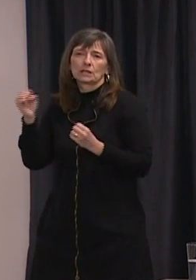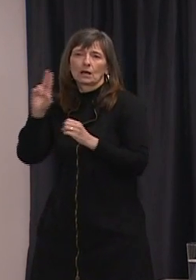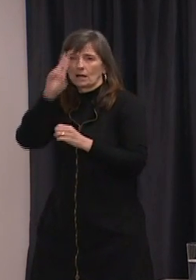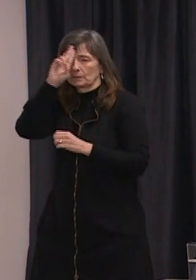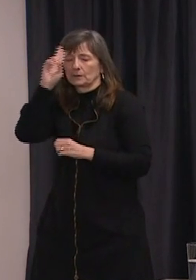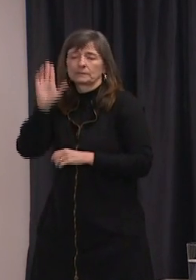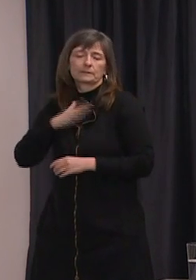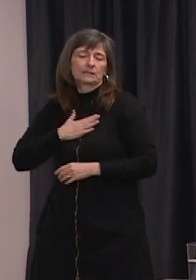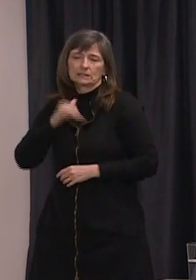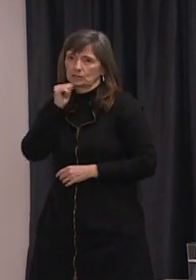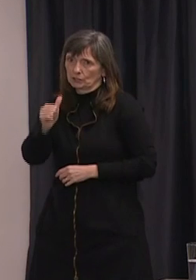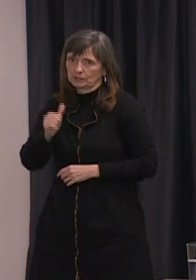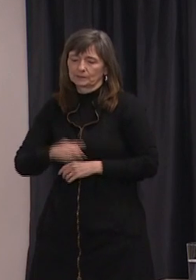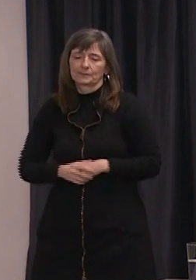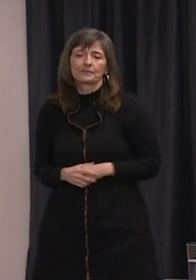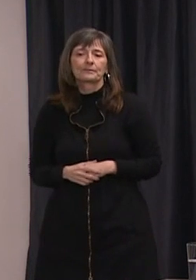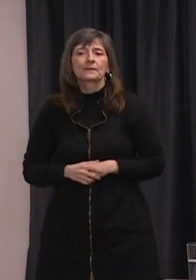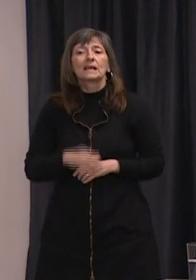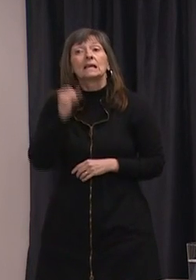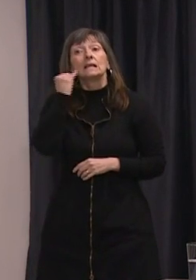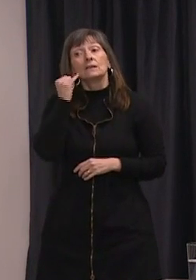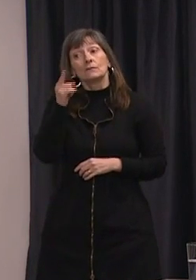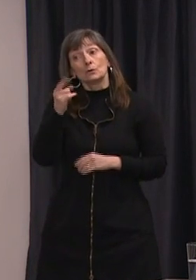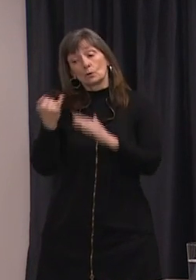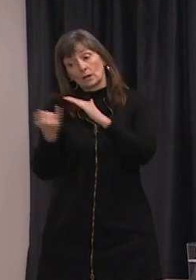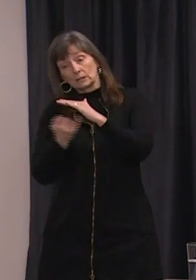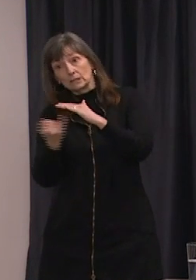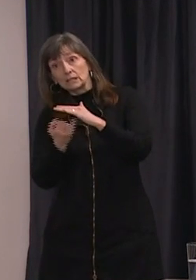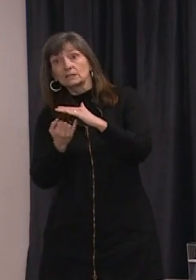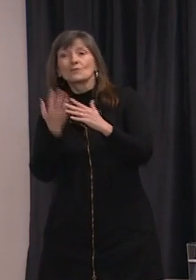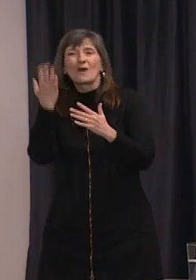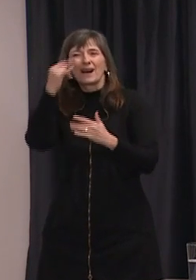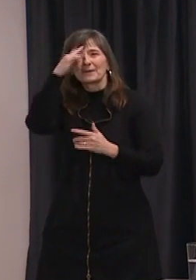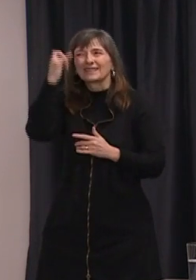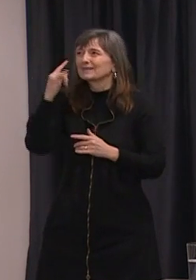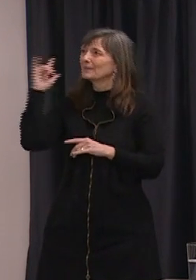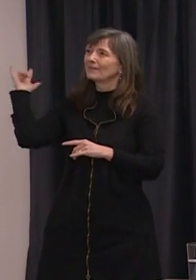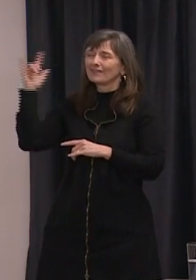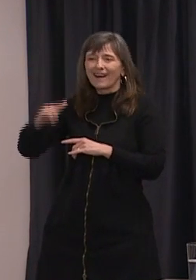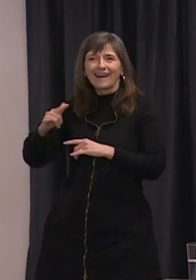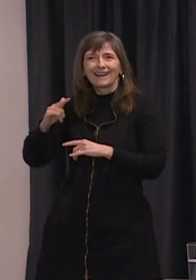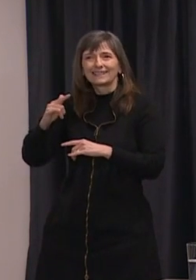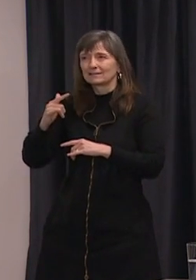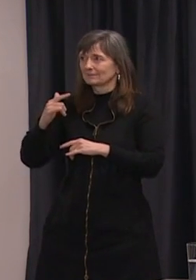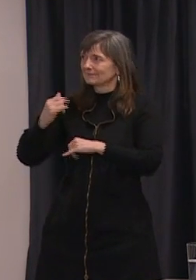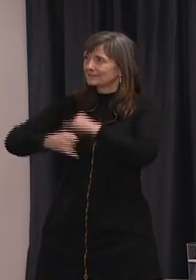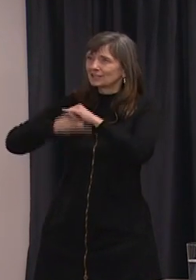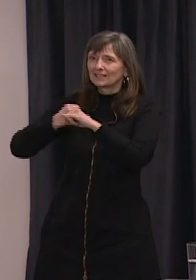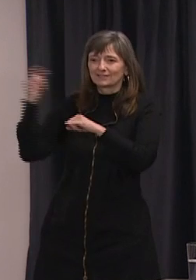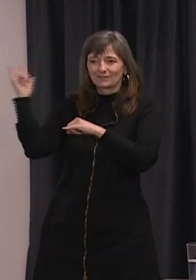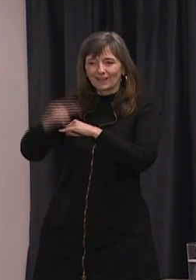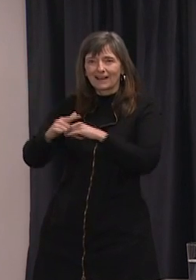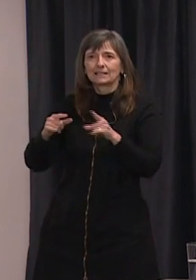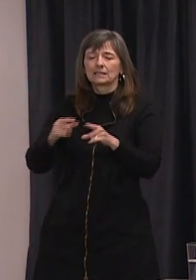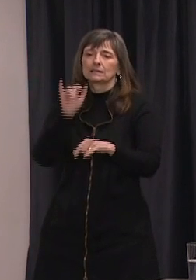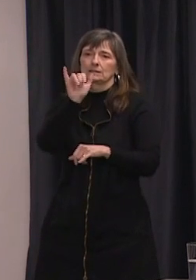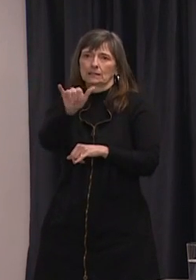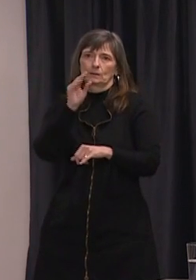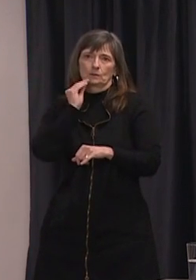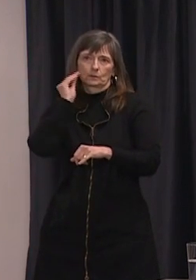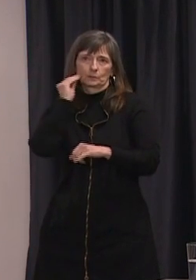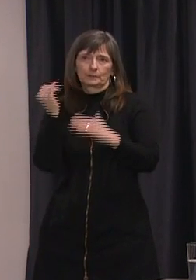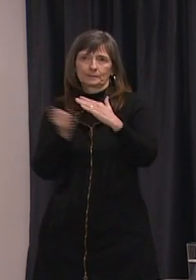When you are in self-isolation, such as when returning from international travel, you need to stay at home. You must avoid